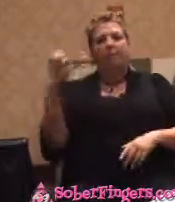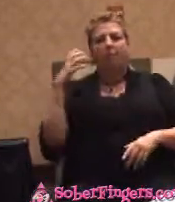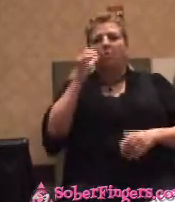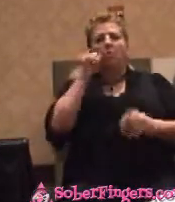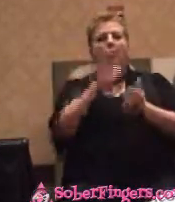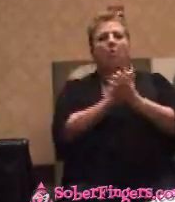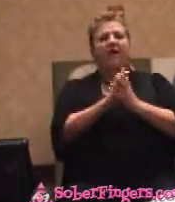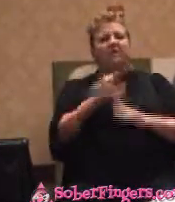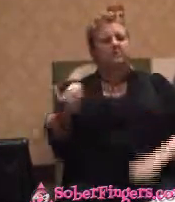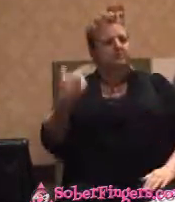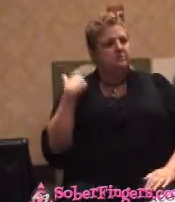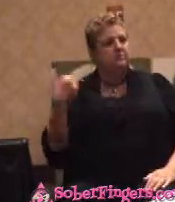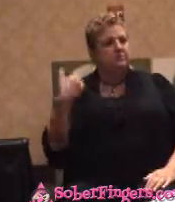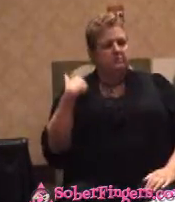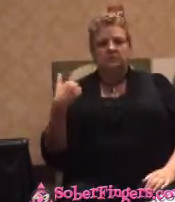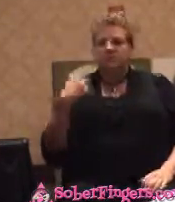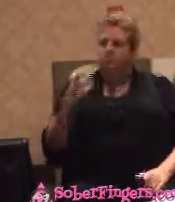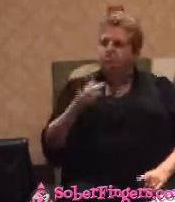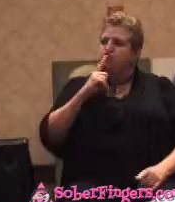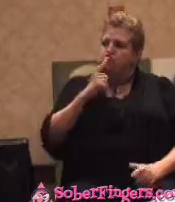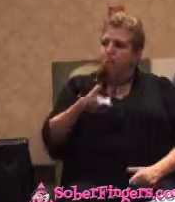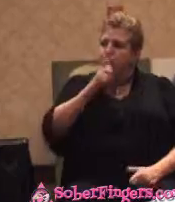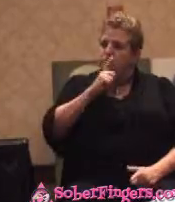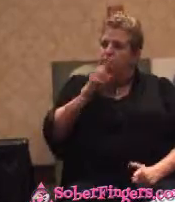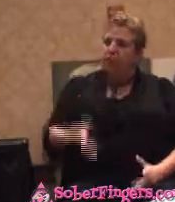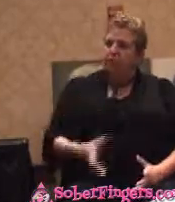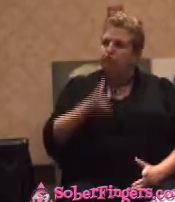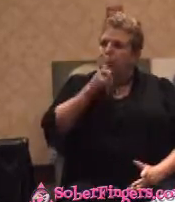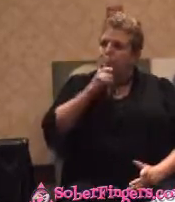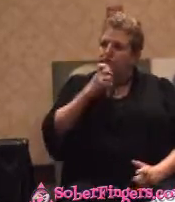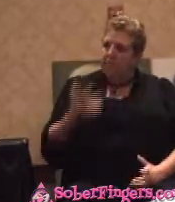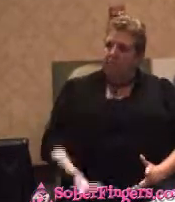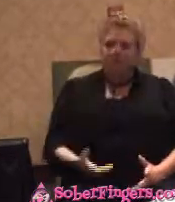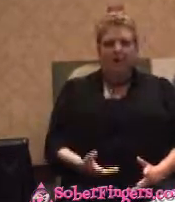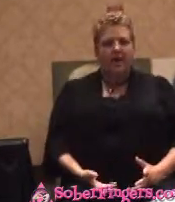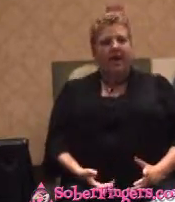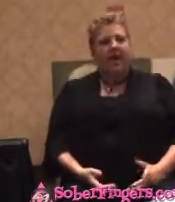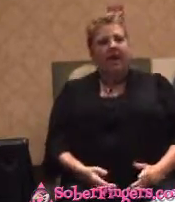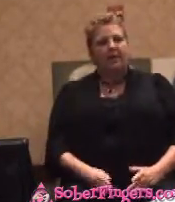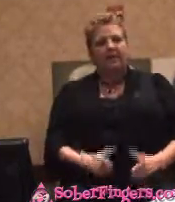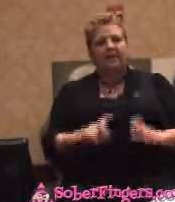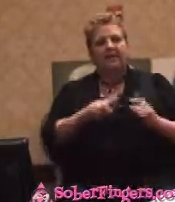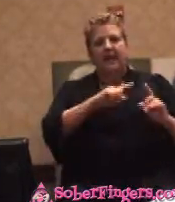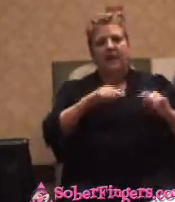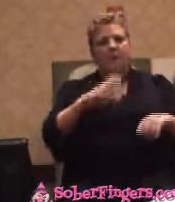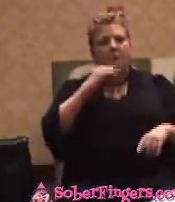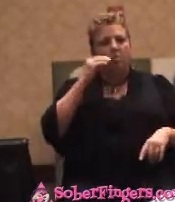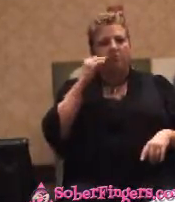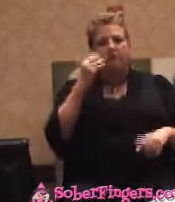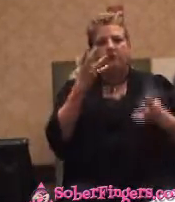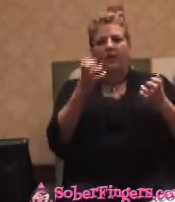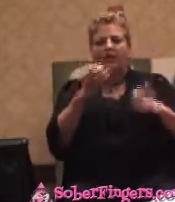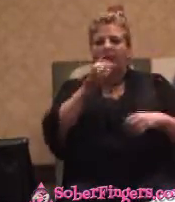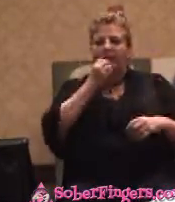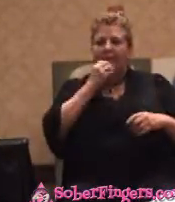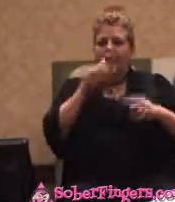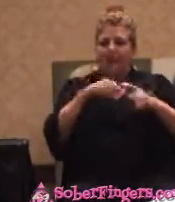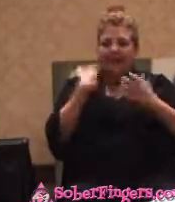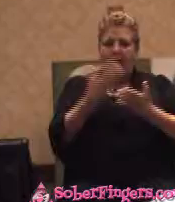How much I drank, how much I drank. The minute I walked in the door and needed it, she wanted to eat. We sat down and had dinner. And hell, I had to drink for a while